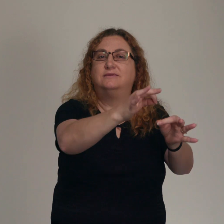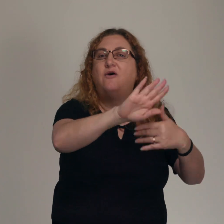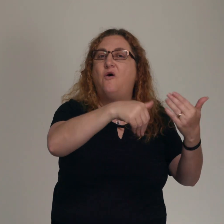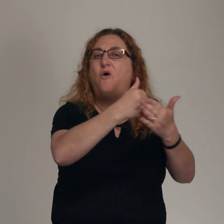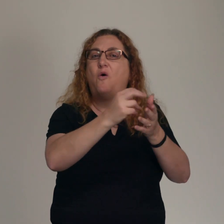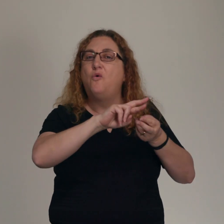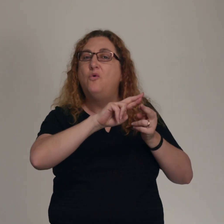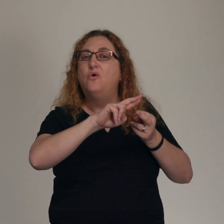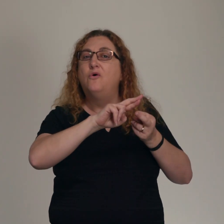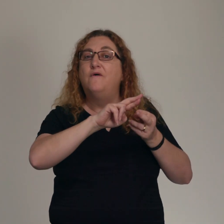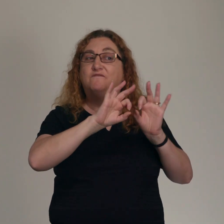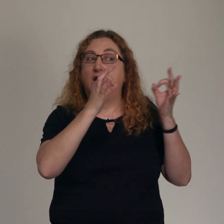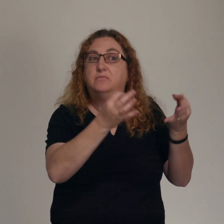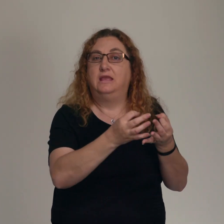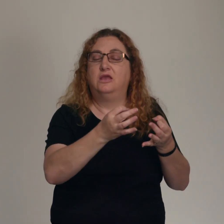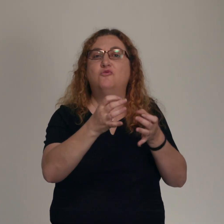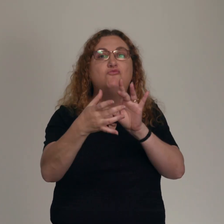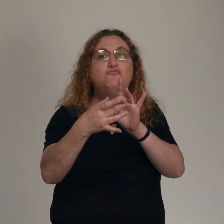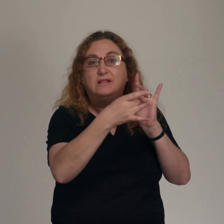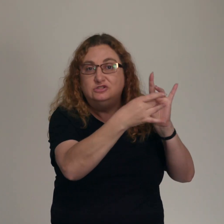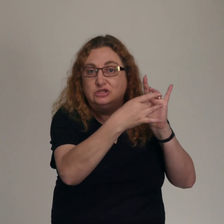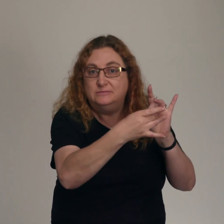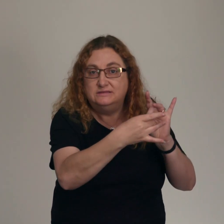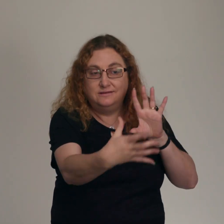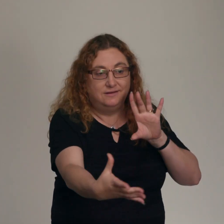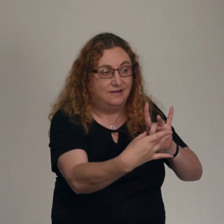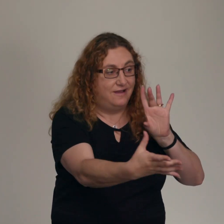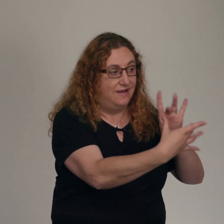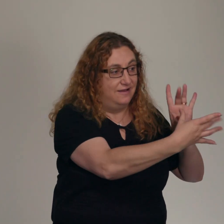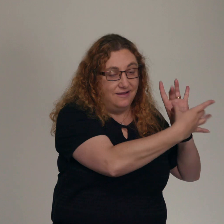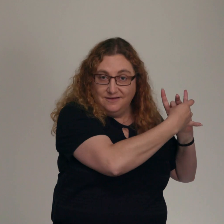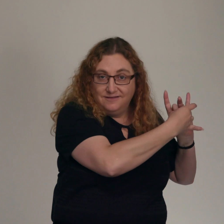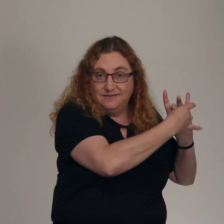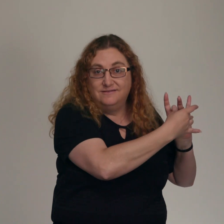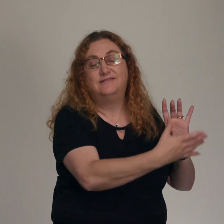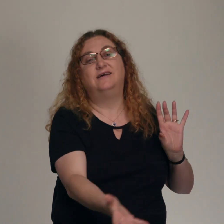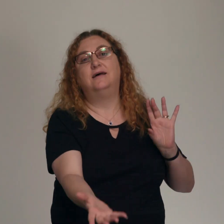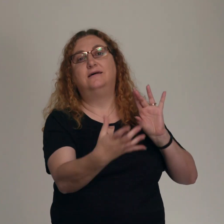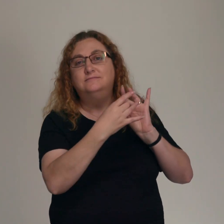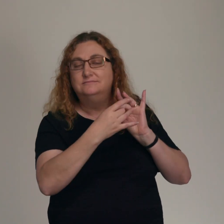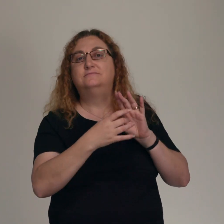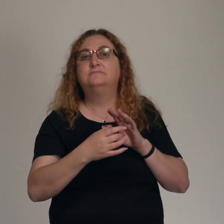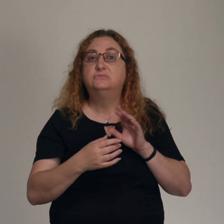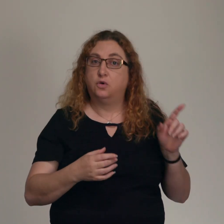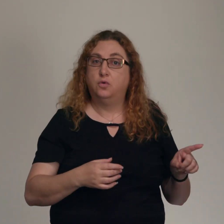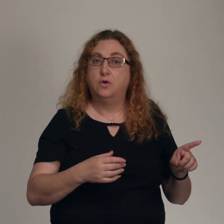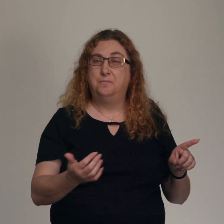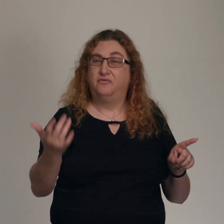Elijah is the great prophet who had a ministry in the midst of Israel at a time